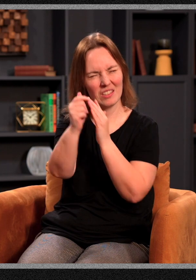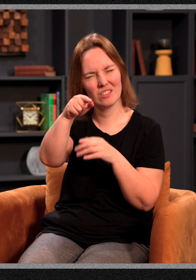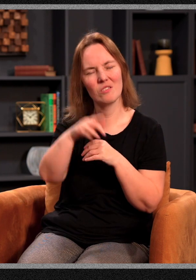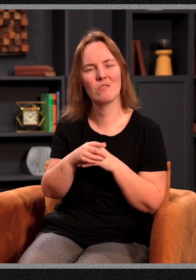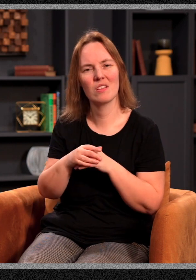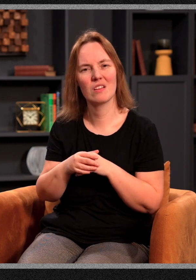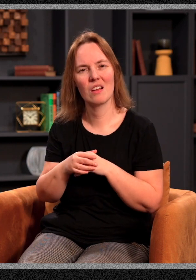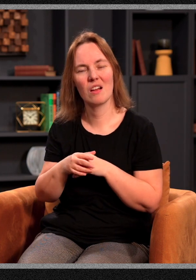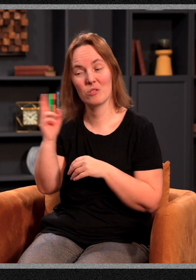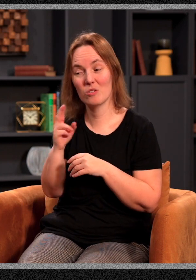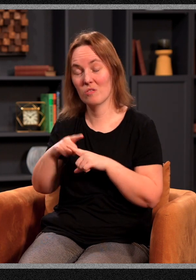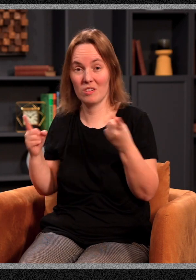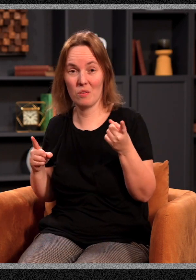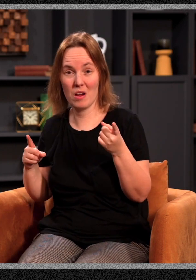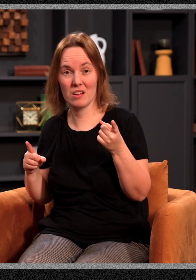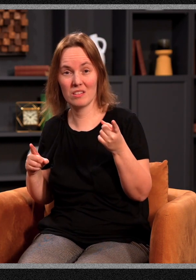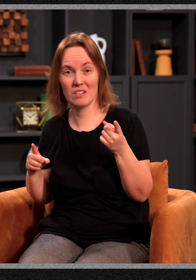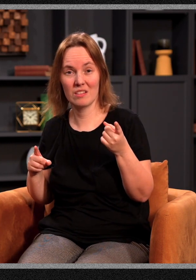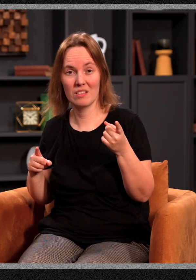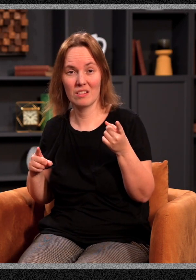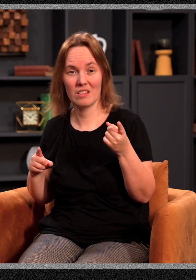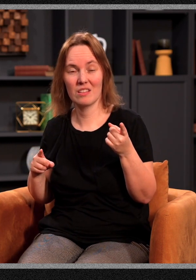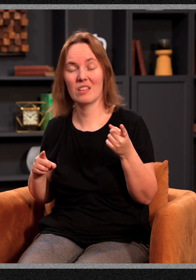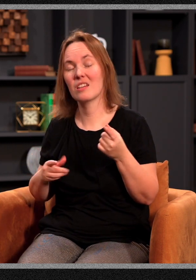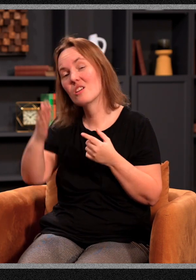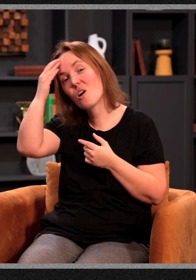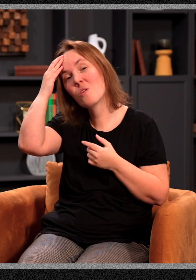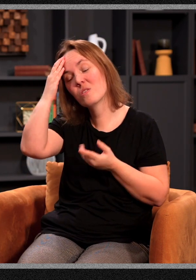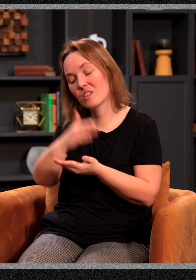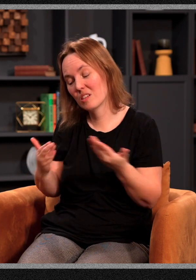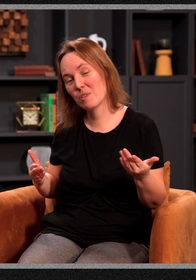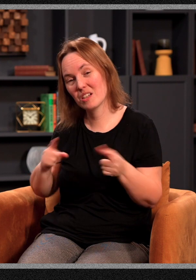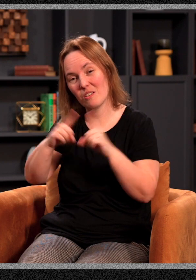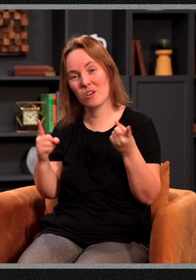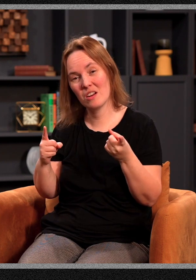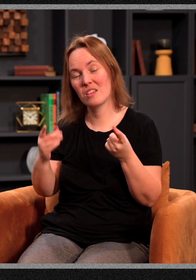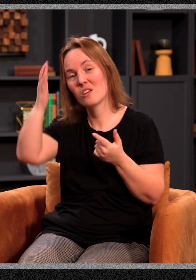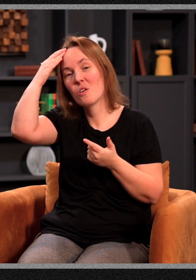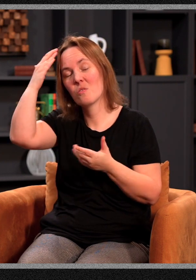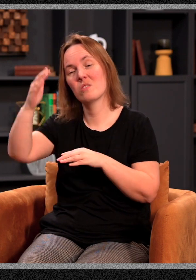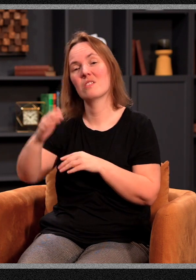ways, but I'll touch people through in a way that they know there's something different about you. They know they've been touched by God.